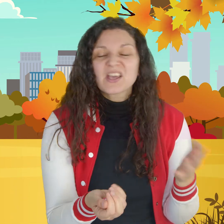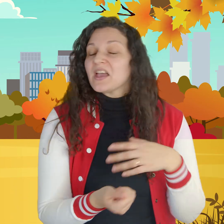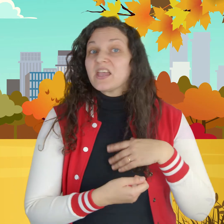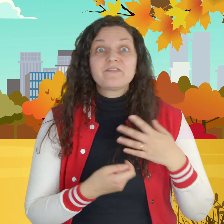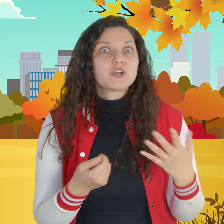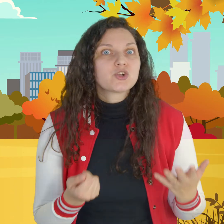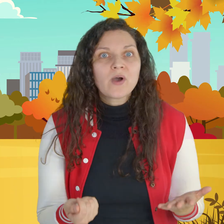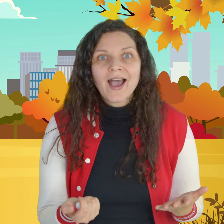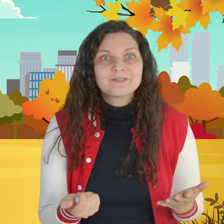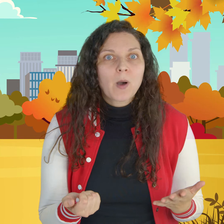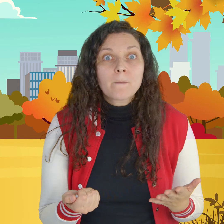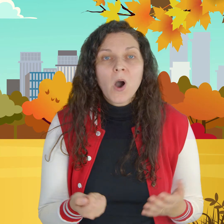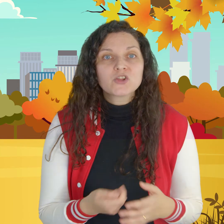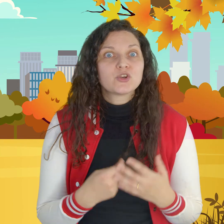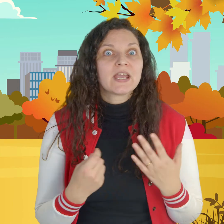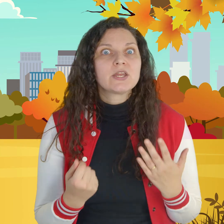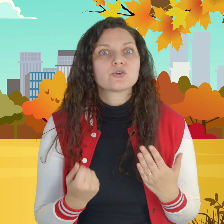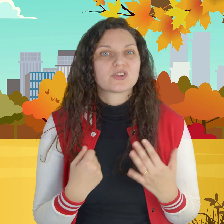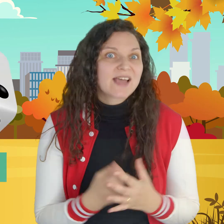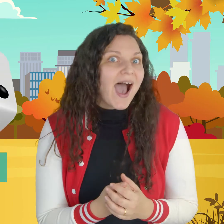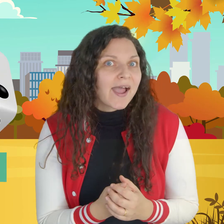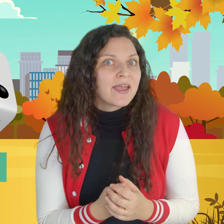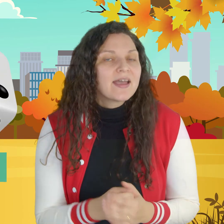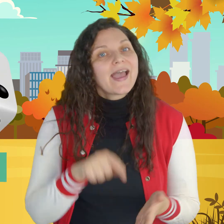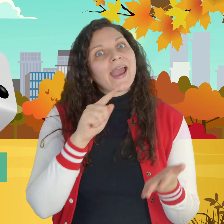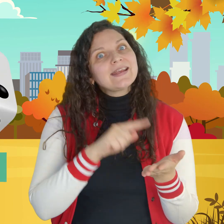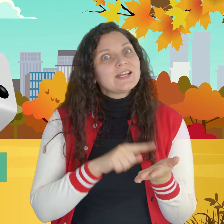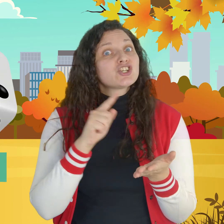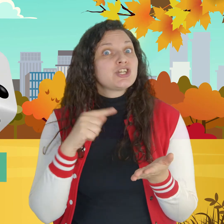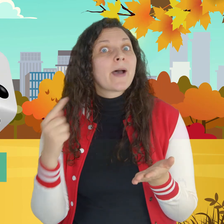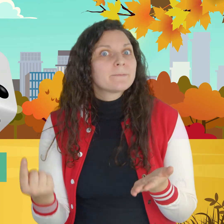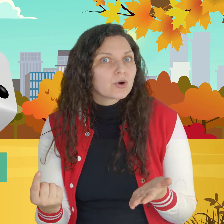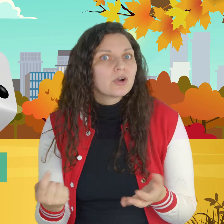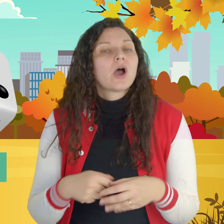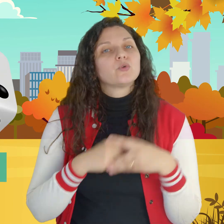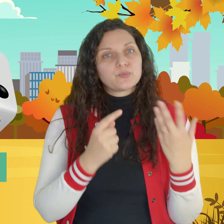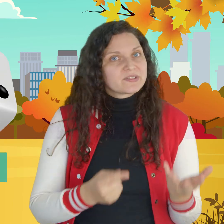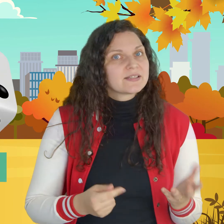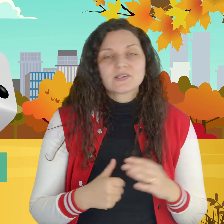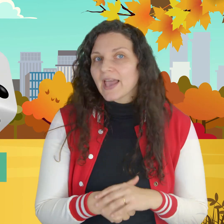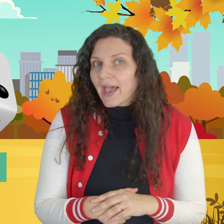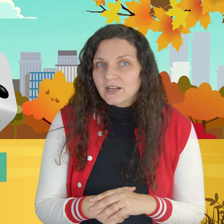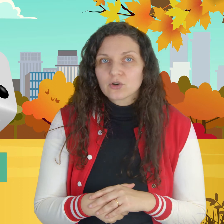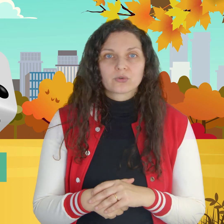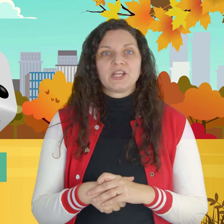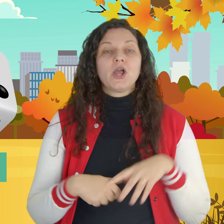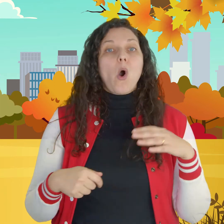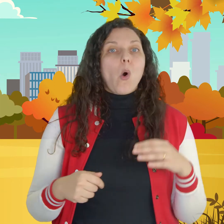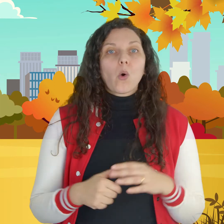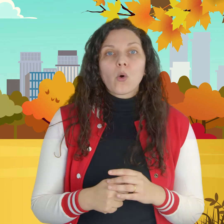if you don't have pom-poms have you can use a dive and each number represents a category or